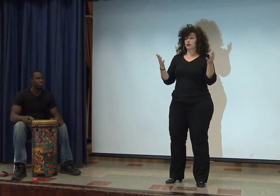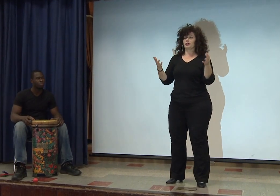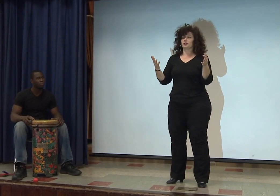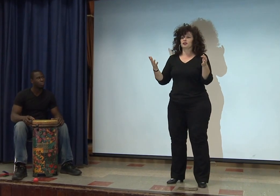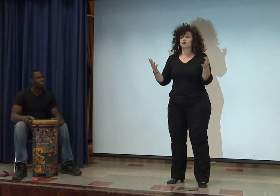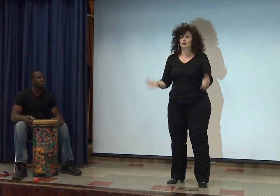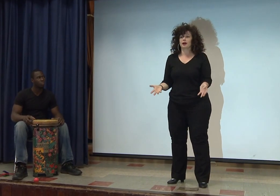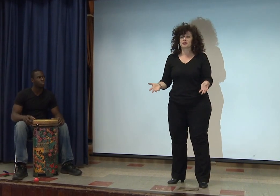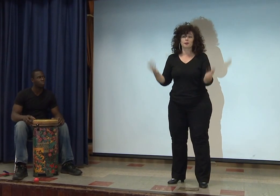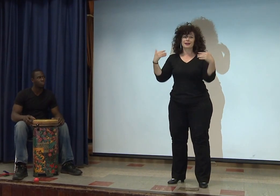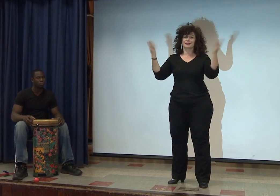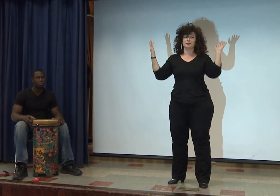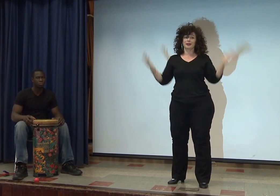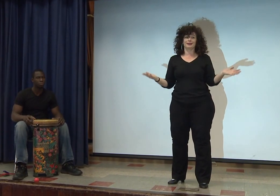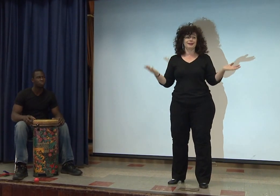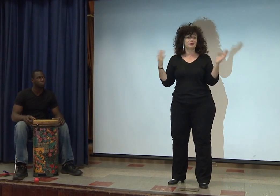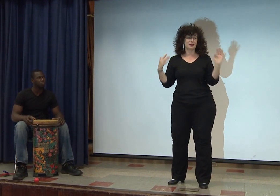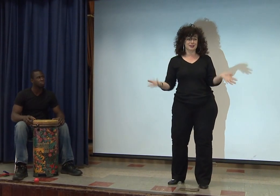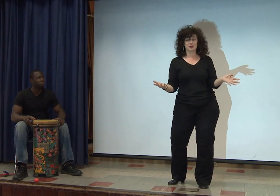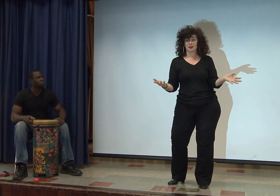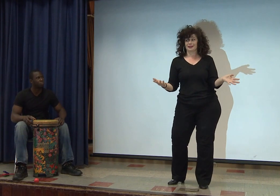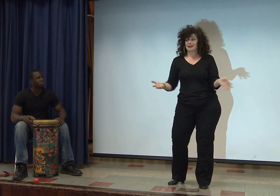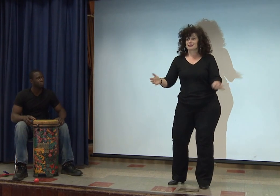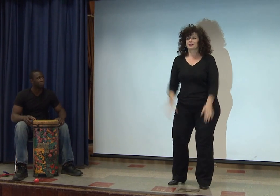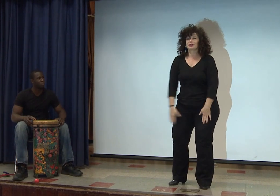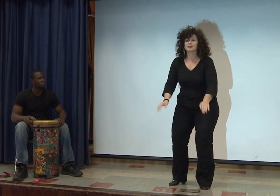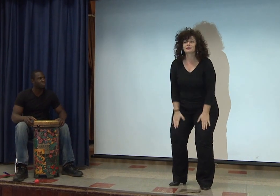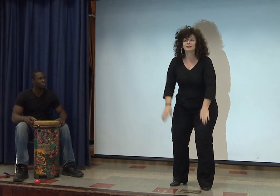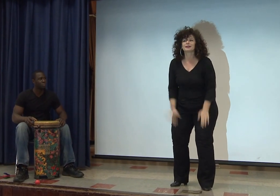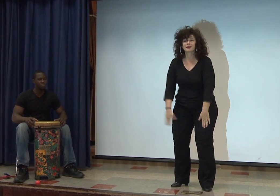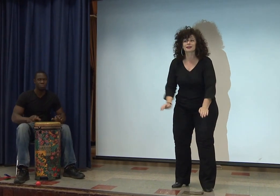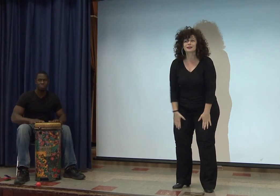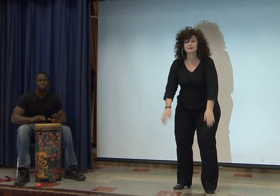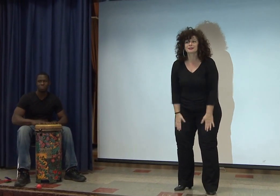When you're going to use your drum, your body's going to be your instrument. So, can you go like this?